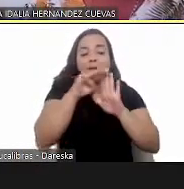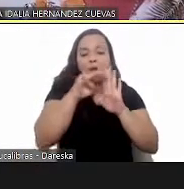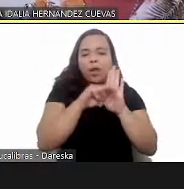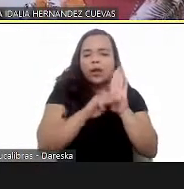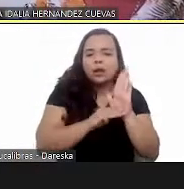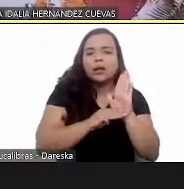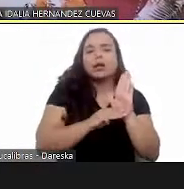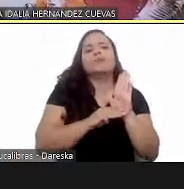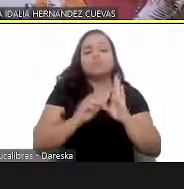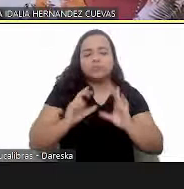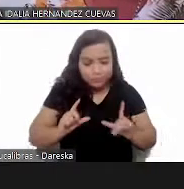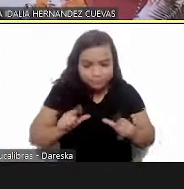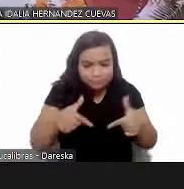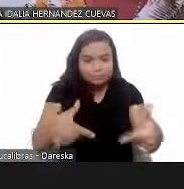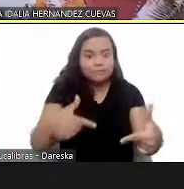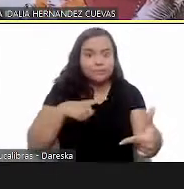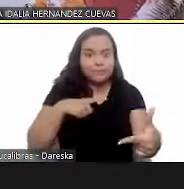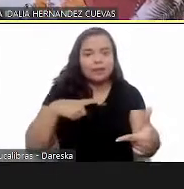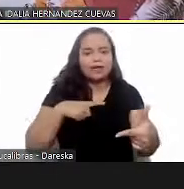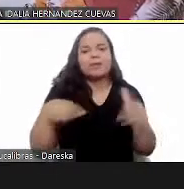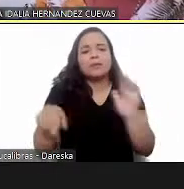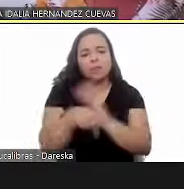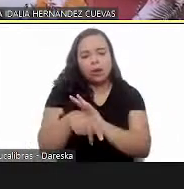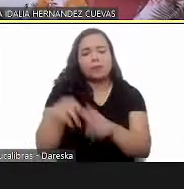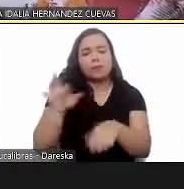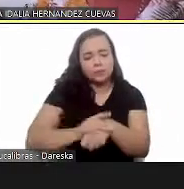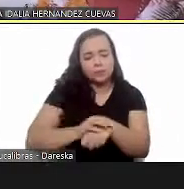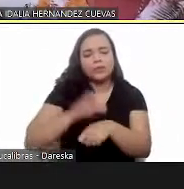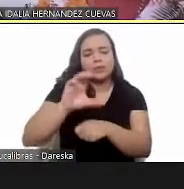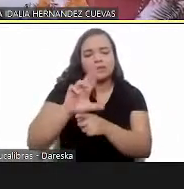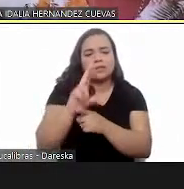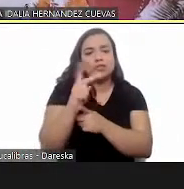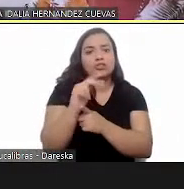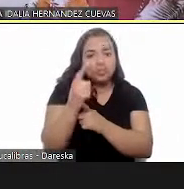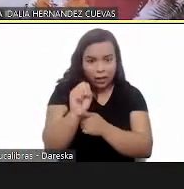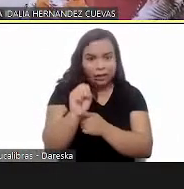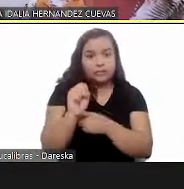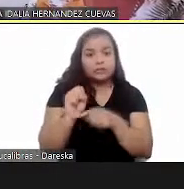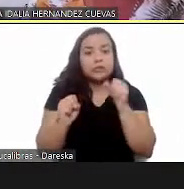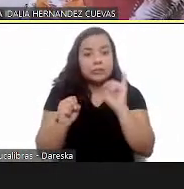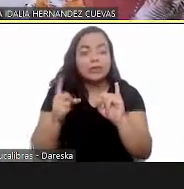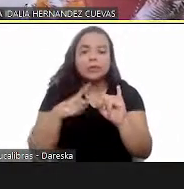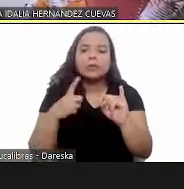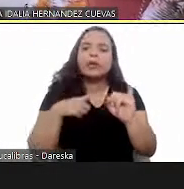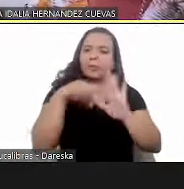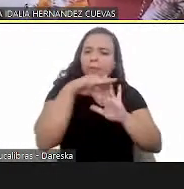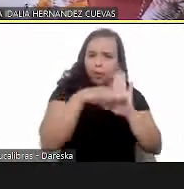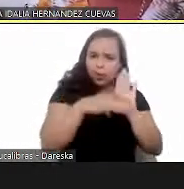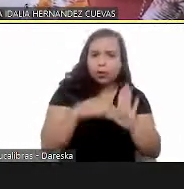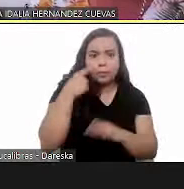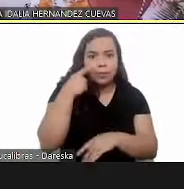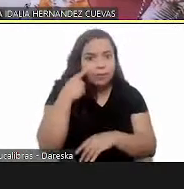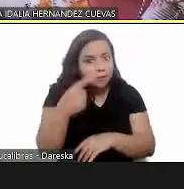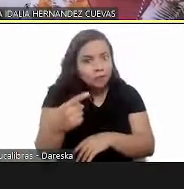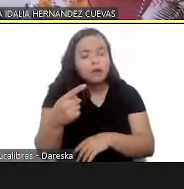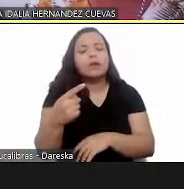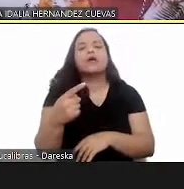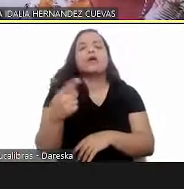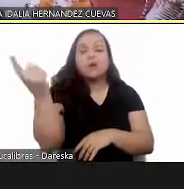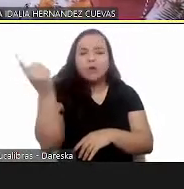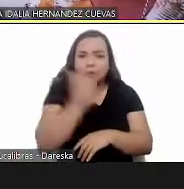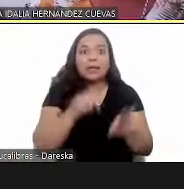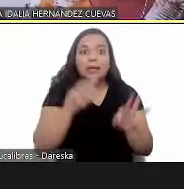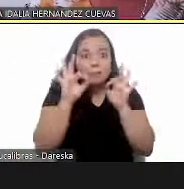programs when a program reaches the front line where